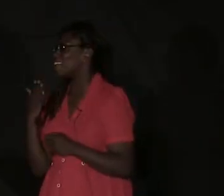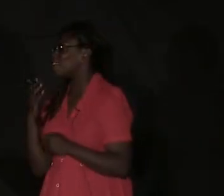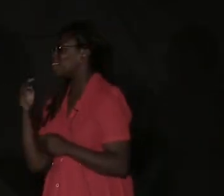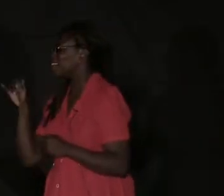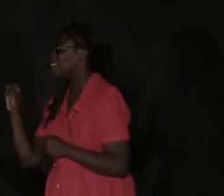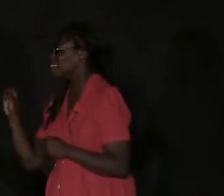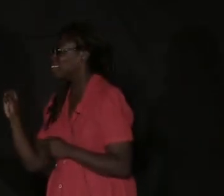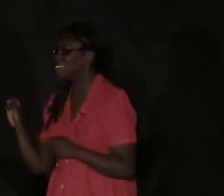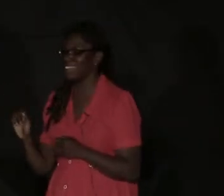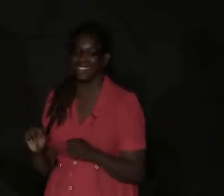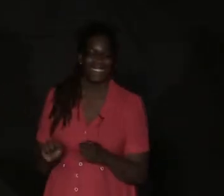you, Russ.